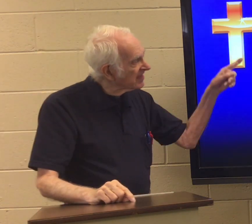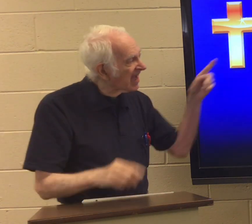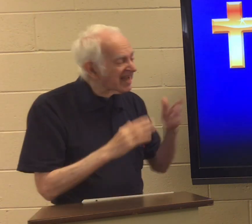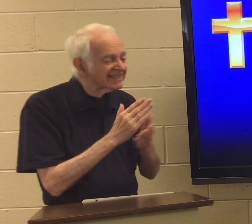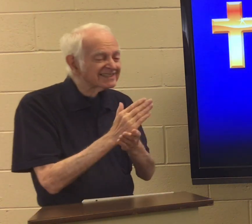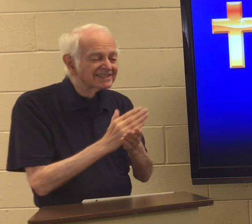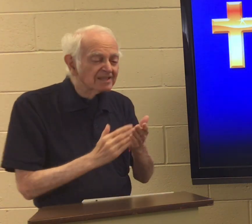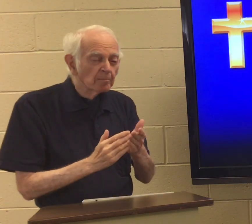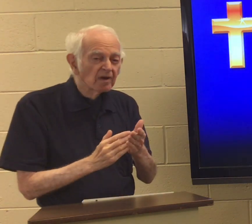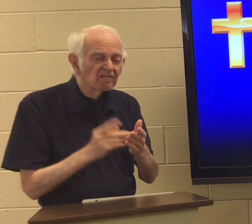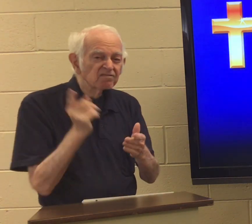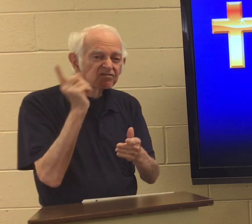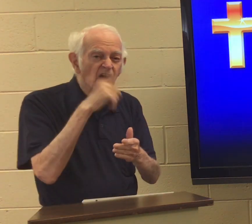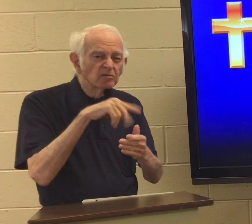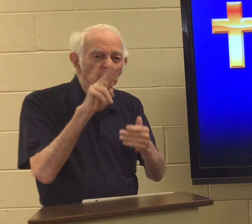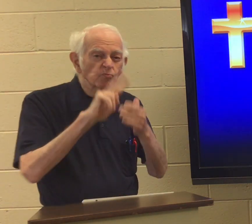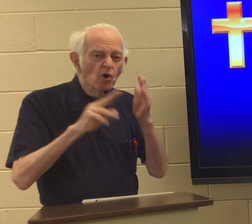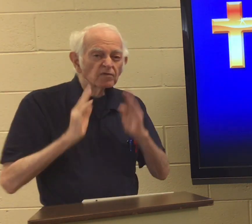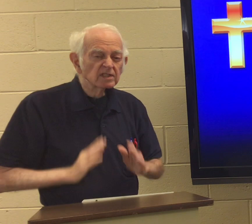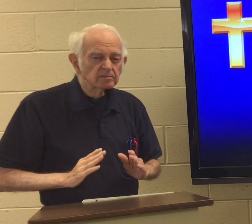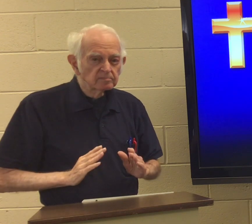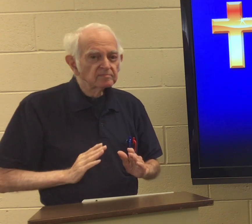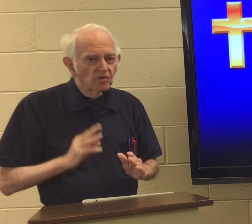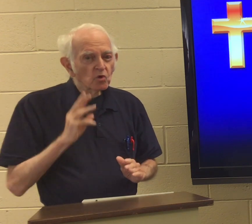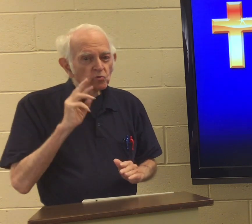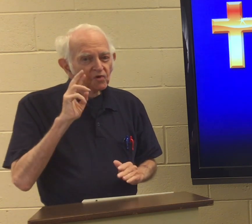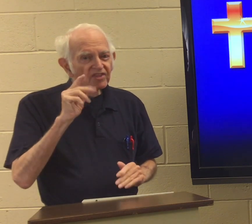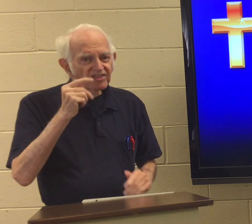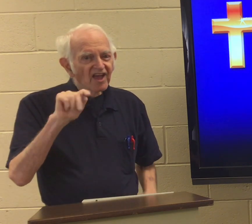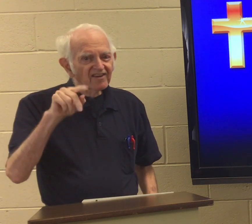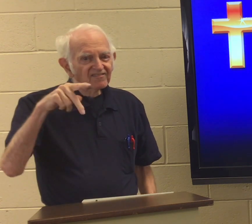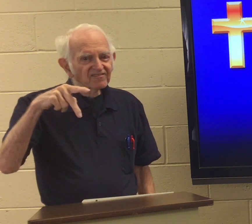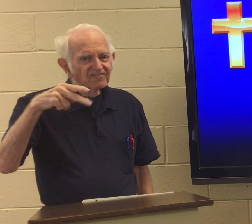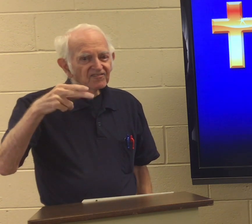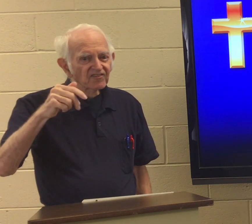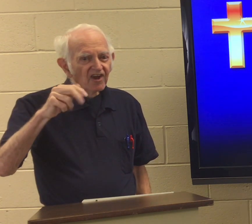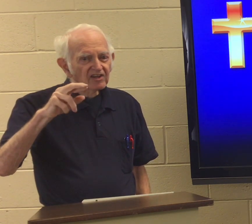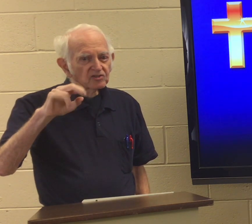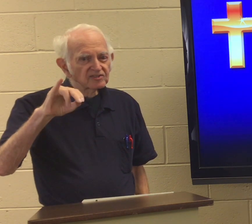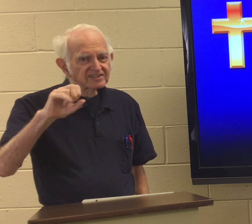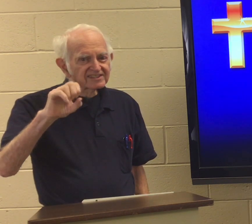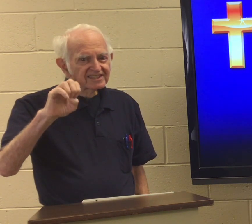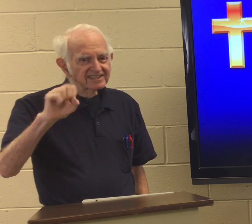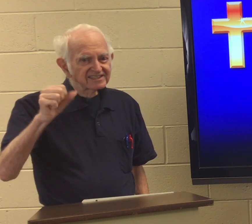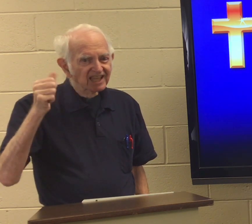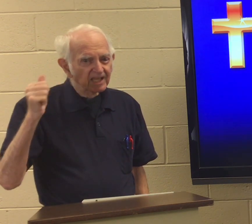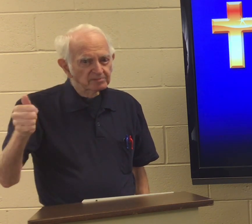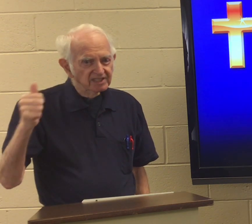Some false prophets were the Pharisees themselves.